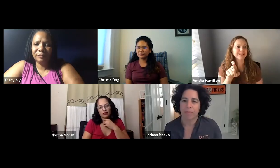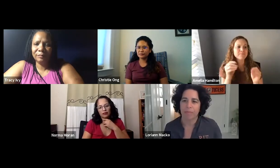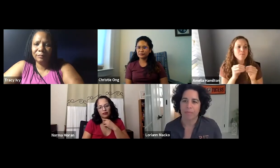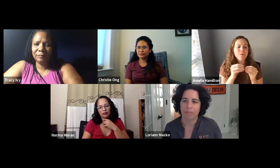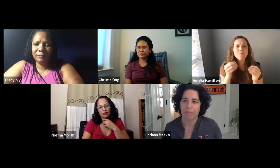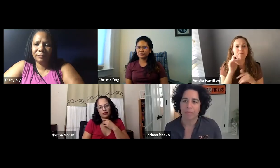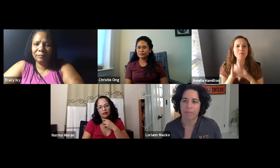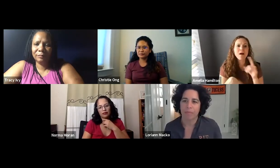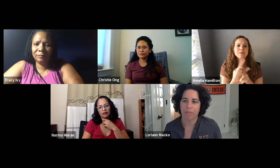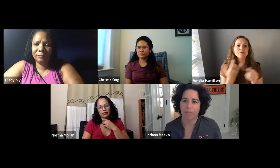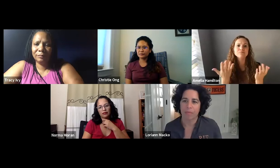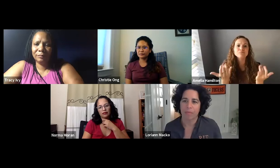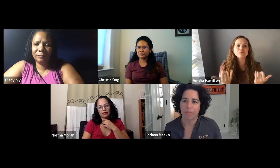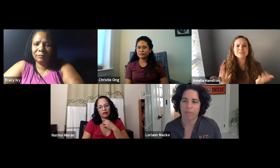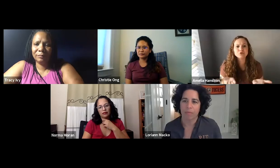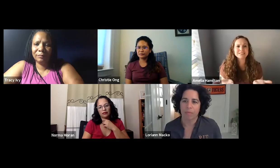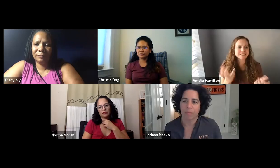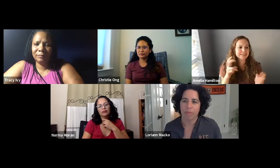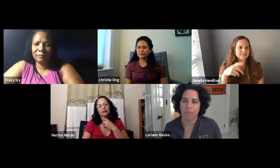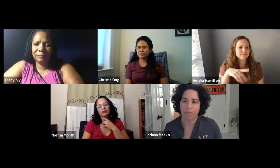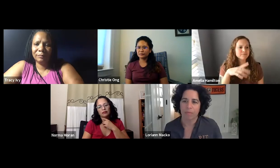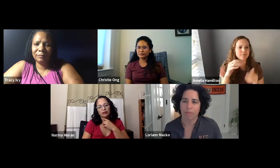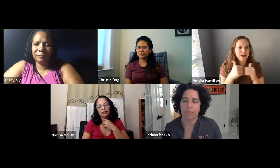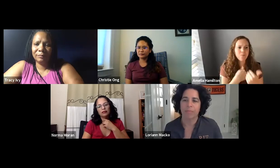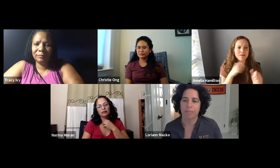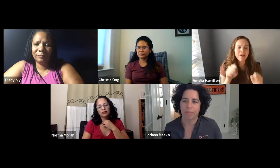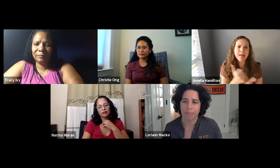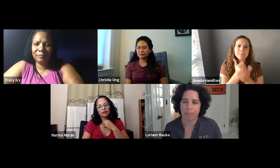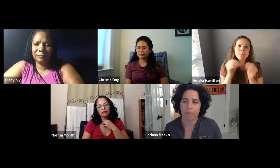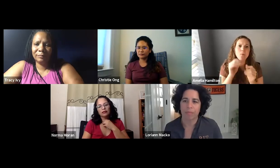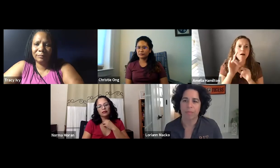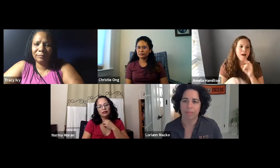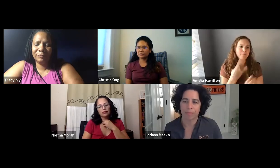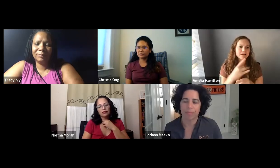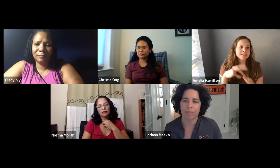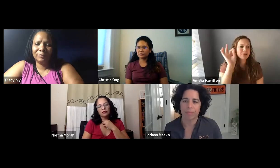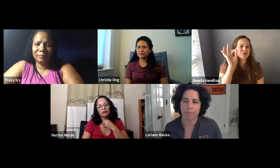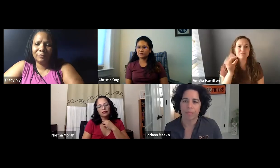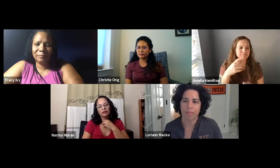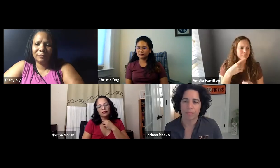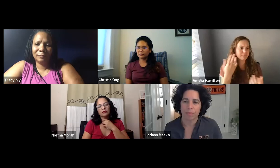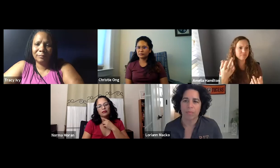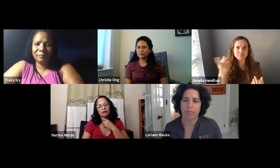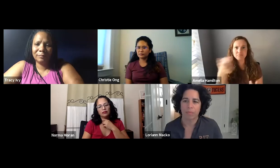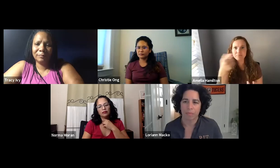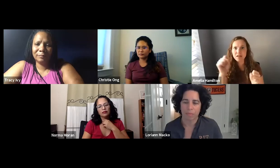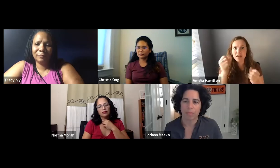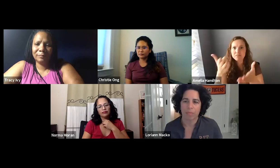Which alumni program is most represented here? And also, how can we as alumni